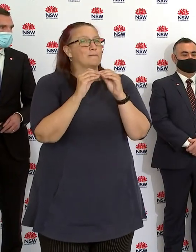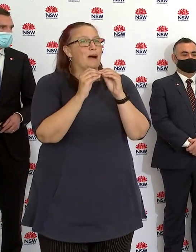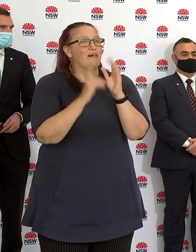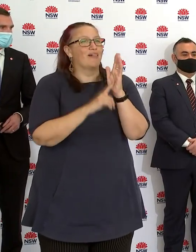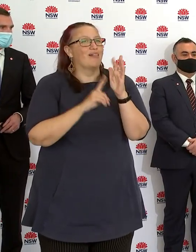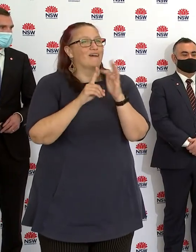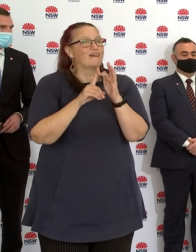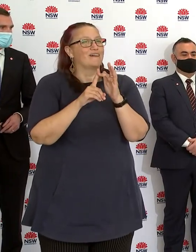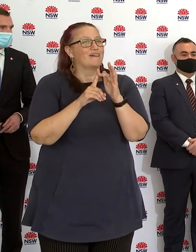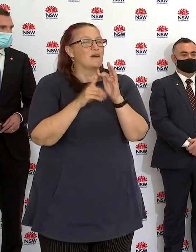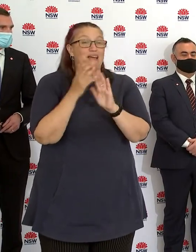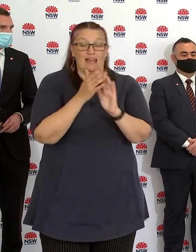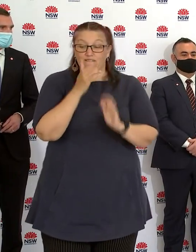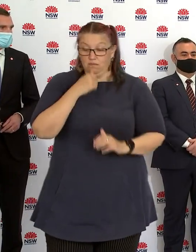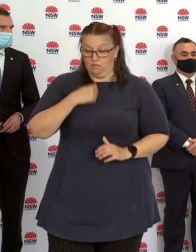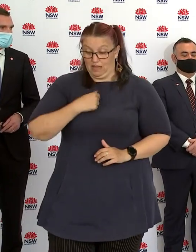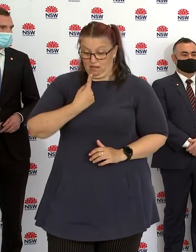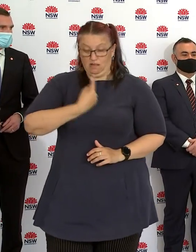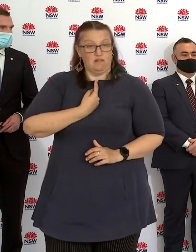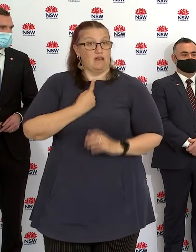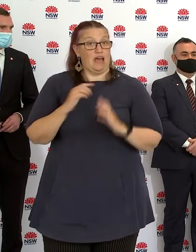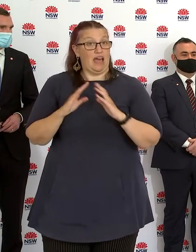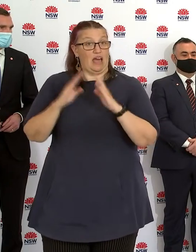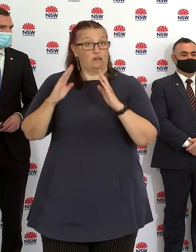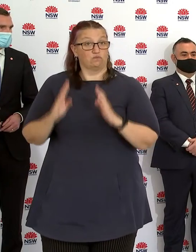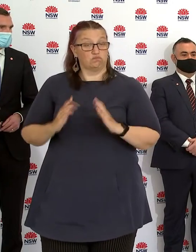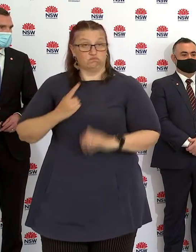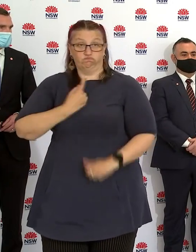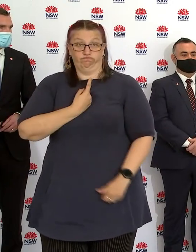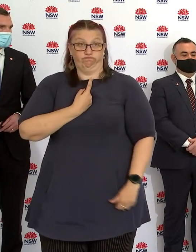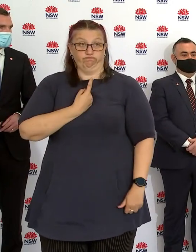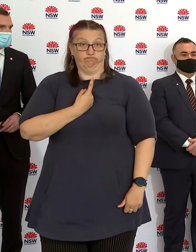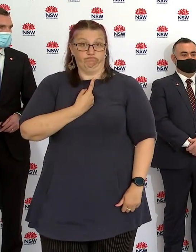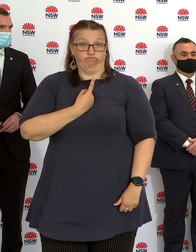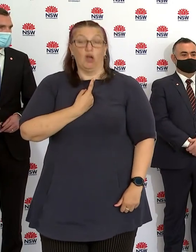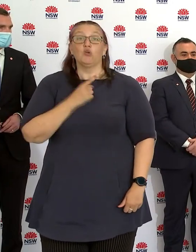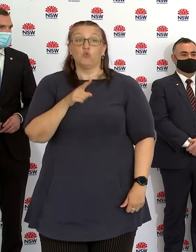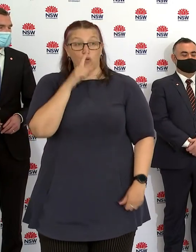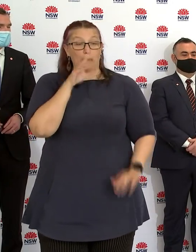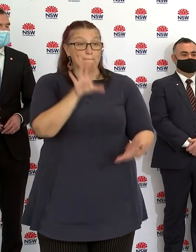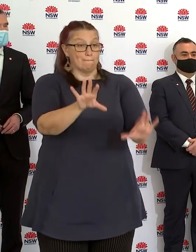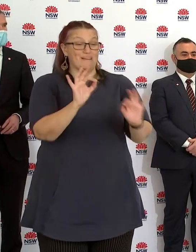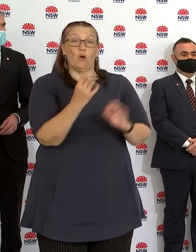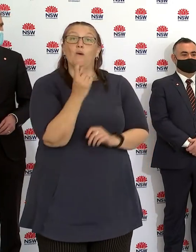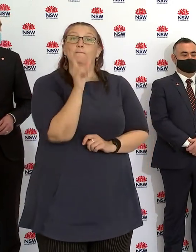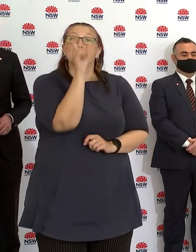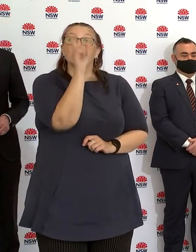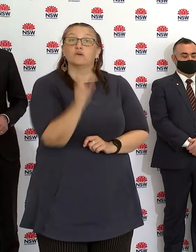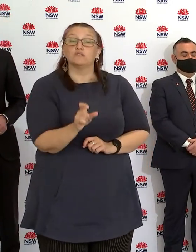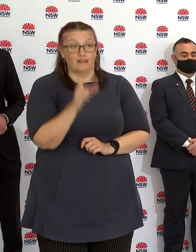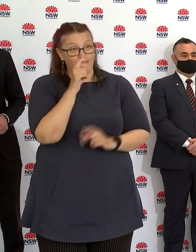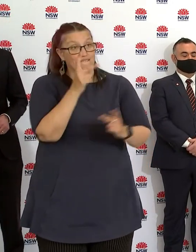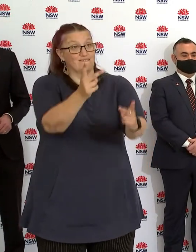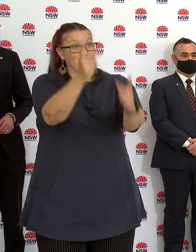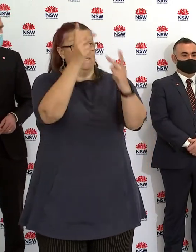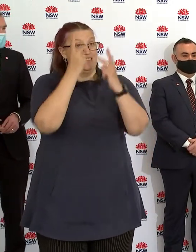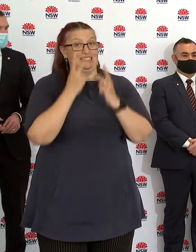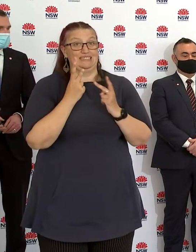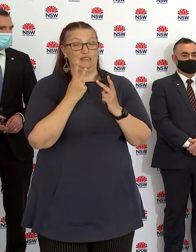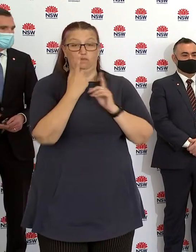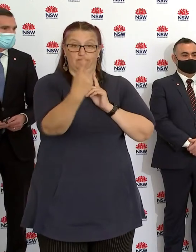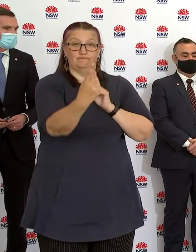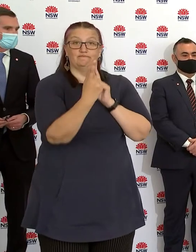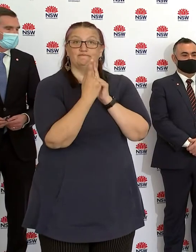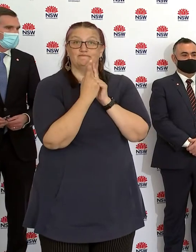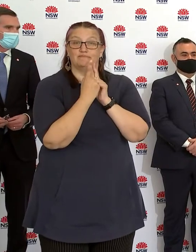yourself, you are allowed to nominate one person that's allowed to visit you. But it has to be the same person. So